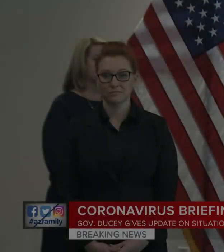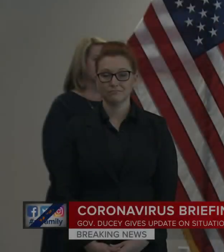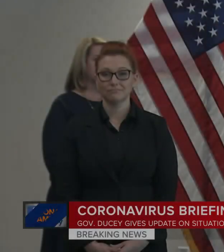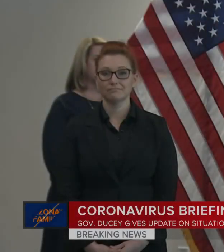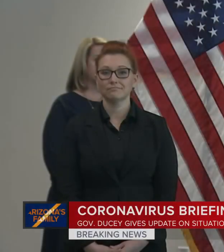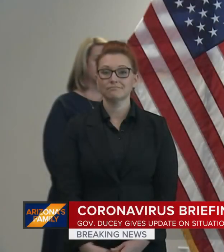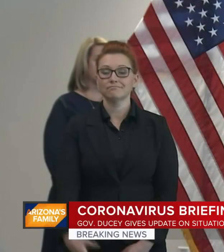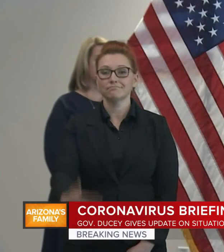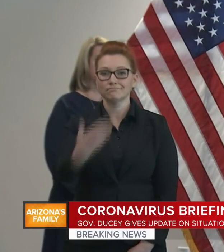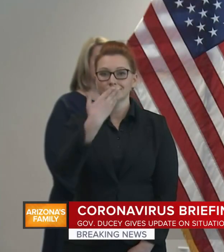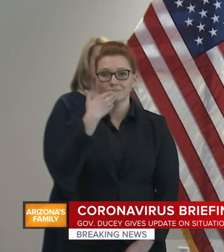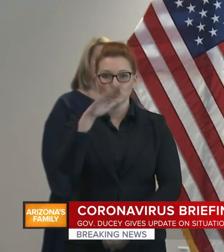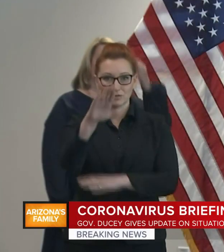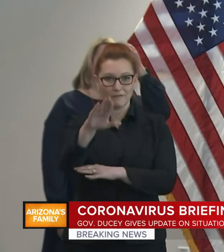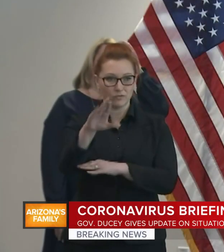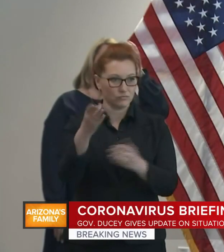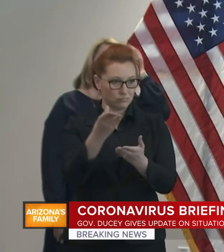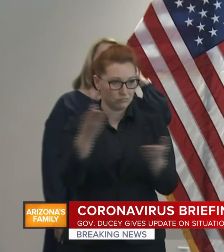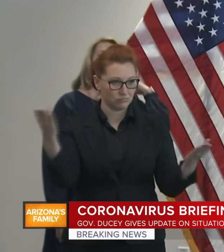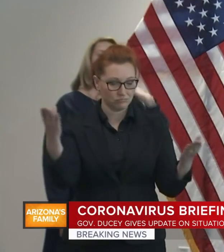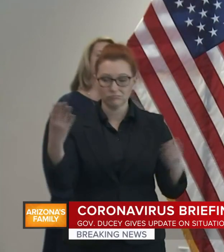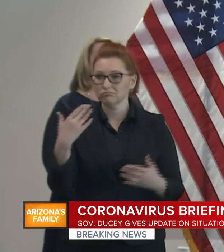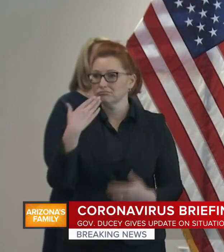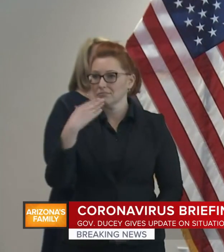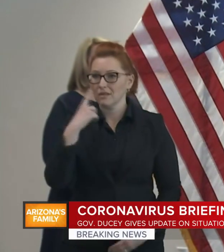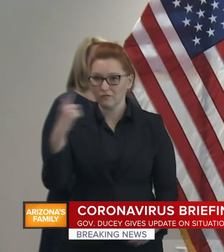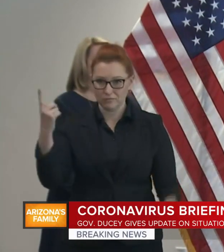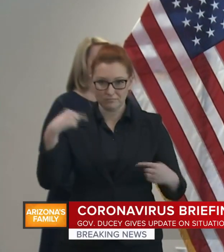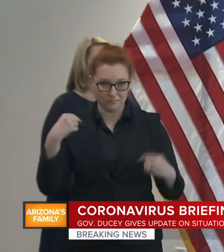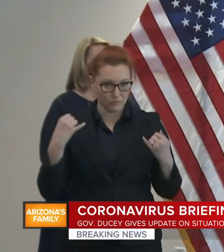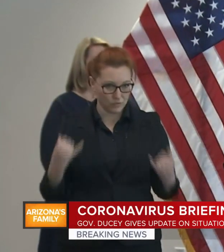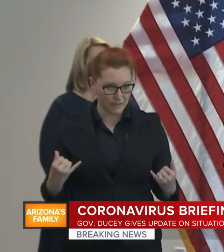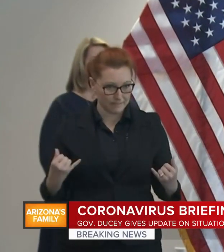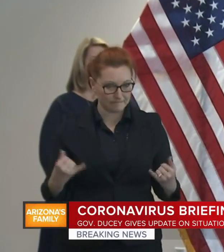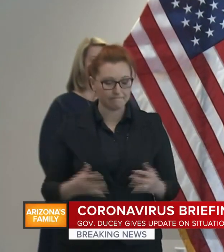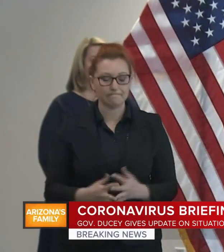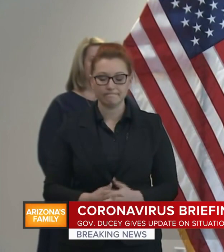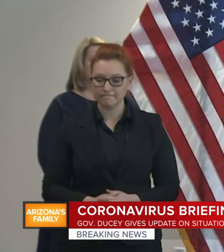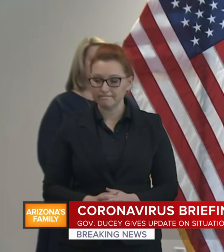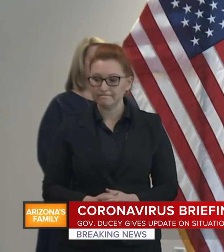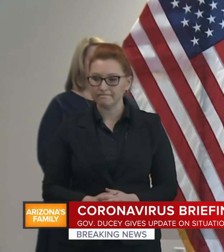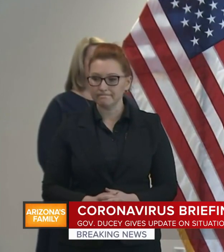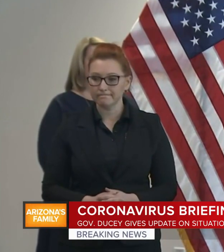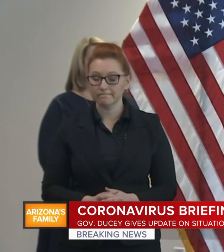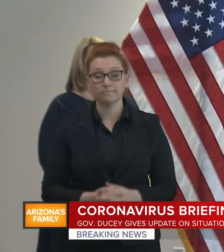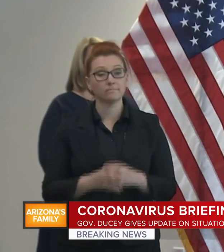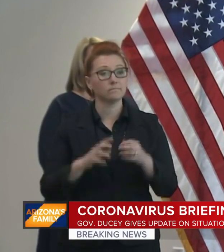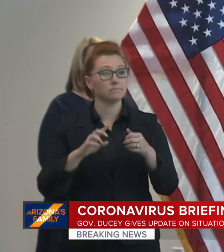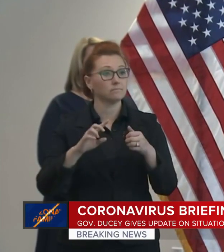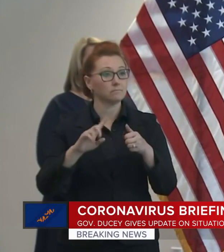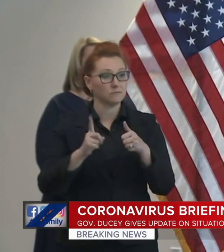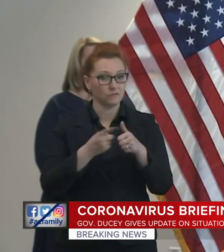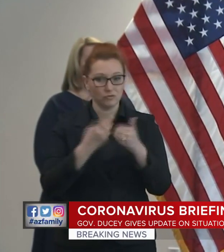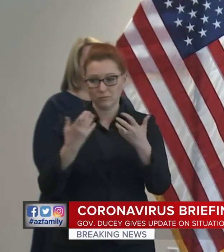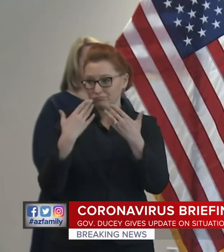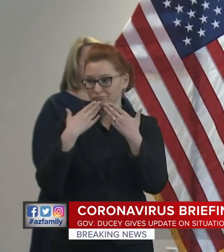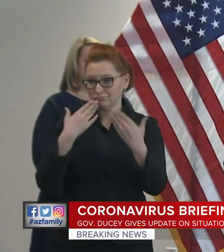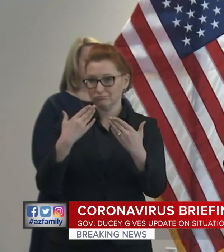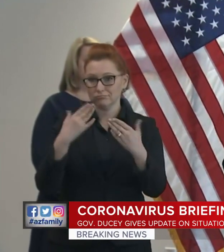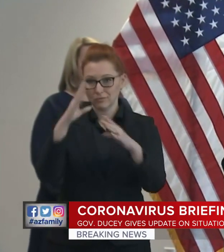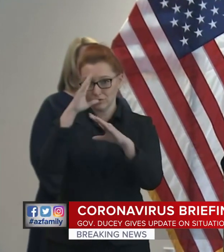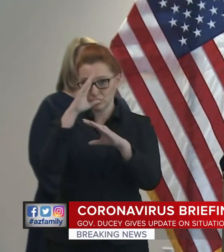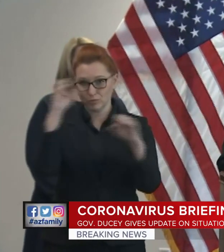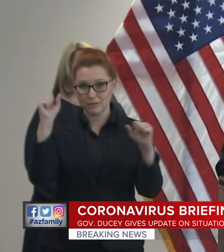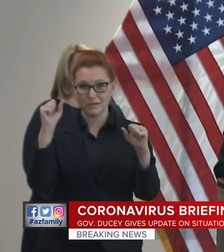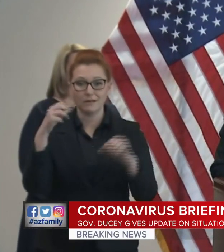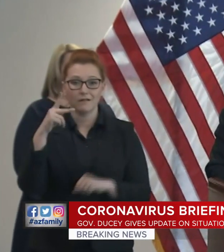Good afternoon, everyone. I want to thank you for being here today. I'd like to begin by thanking Superintendent of Public